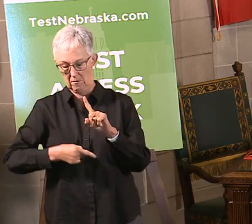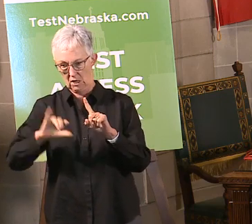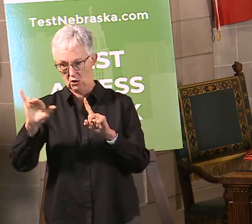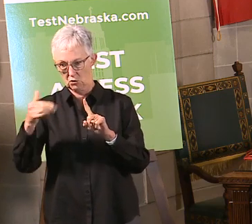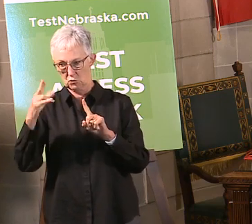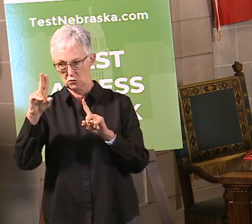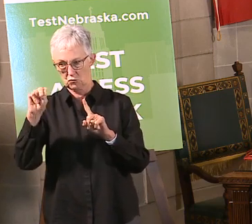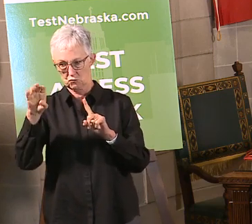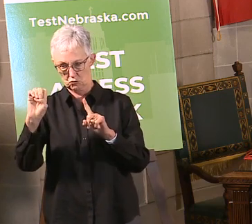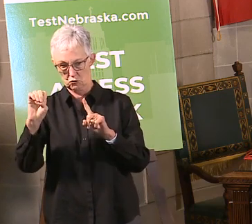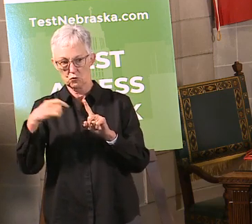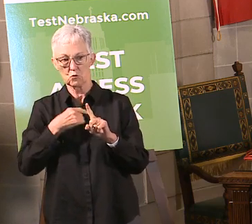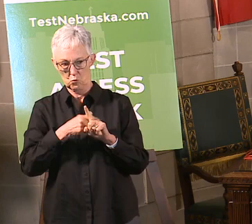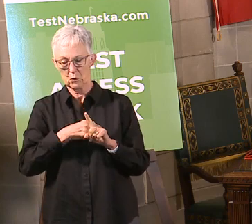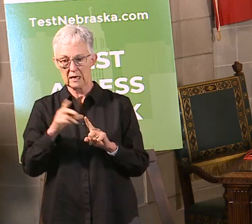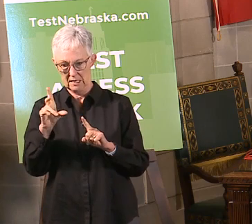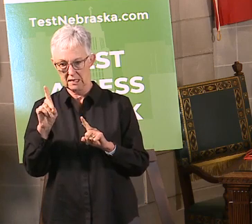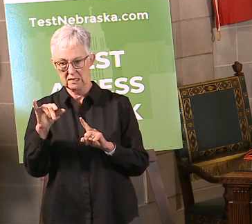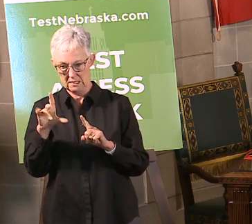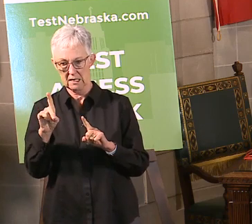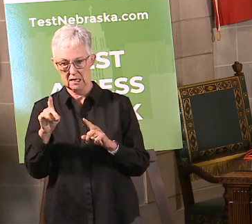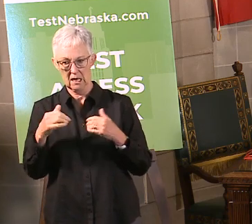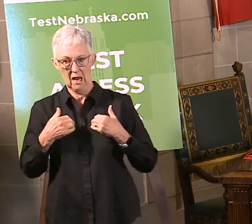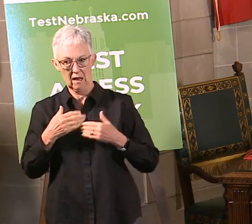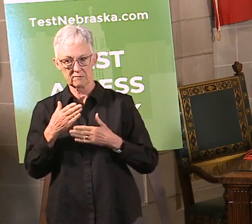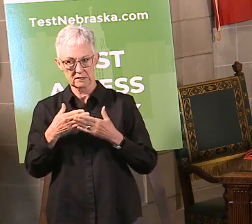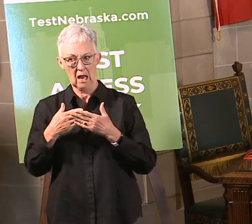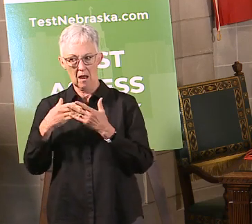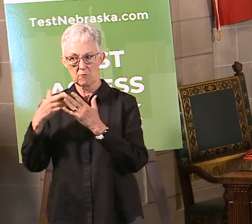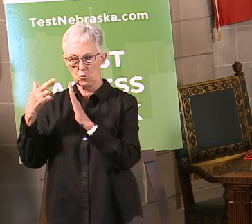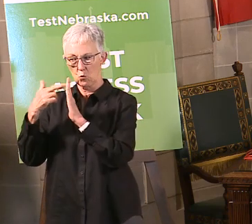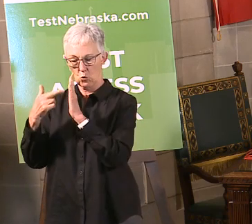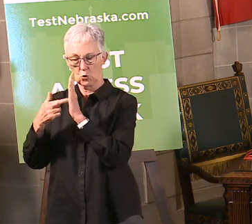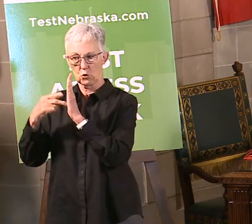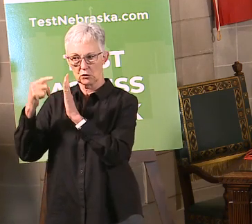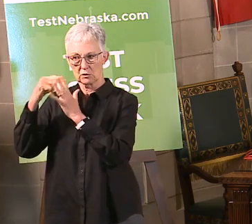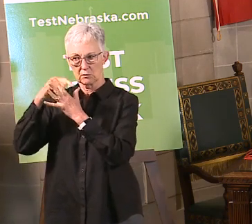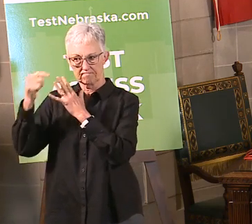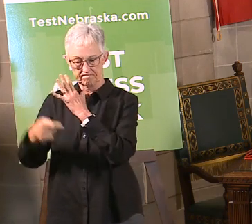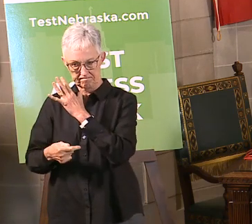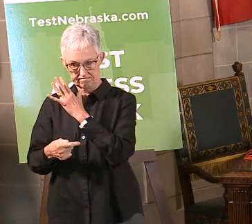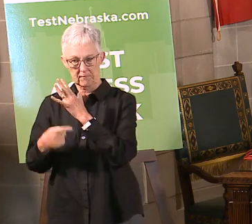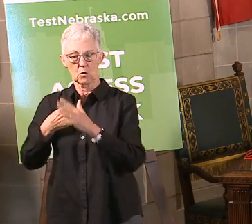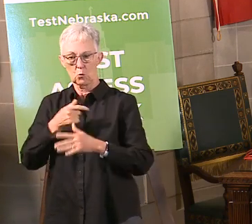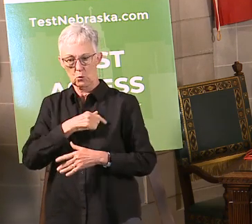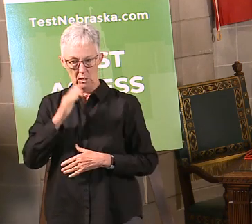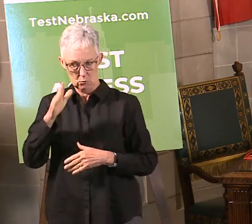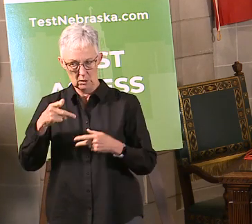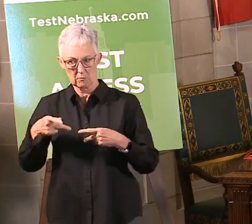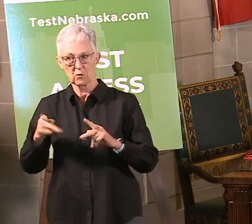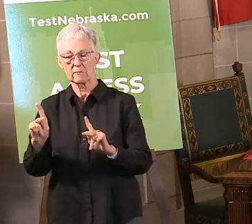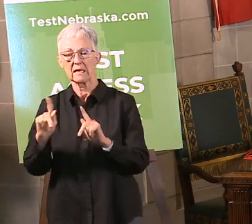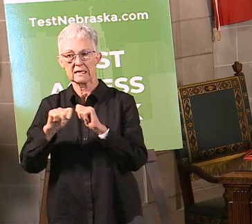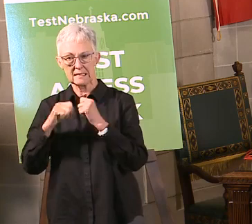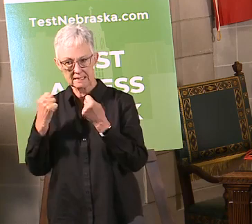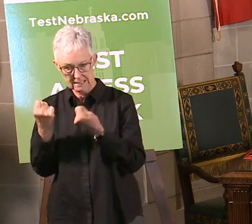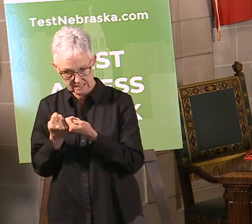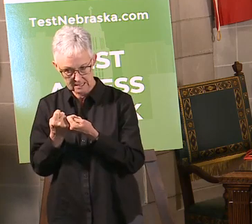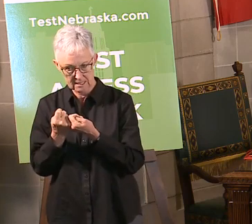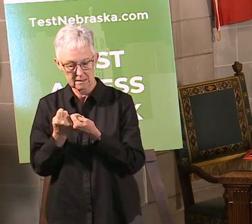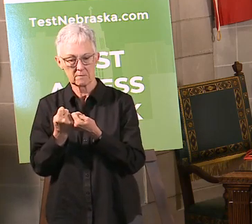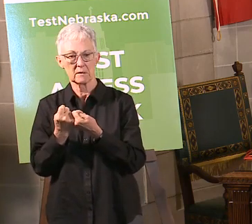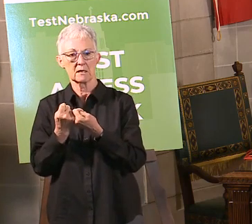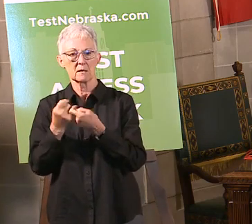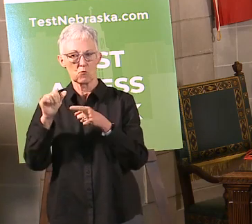games can begin. So starting June 1st, we will allow team-organized practices with lots of restrictions on social distancing